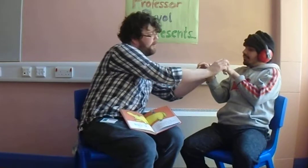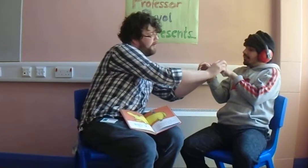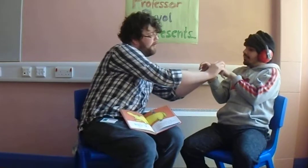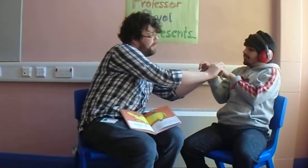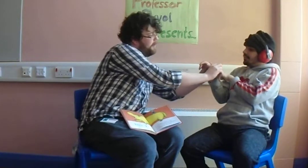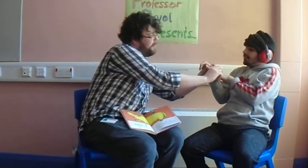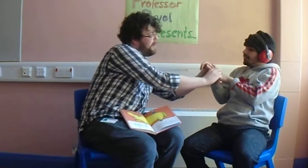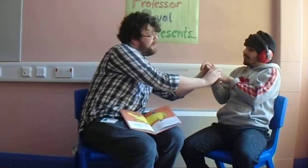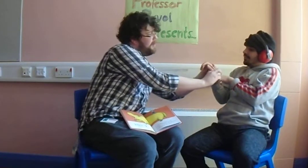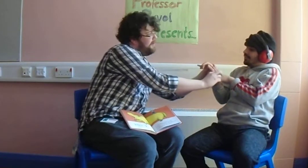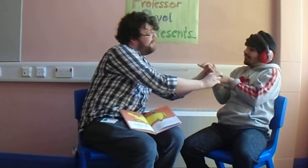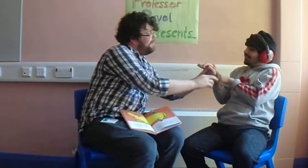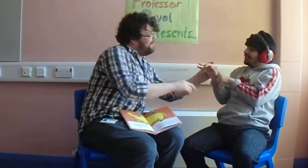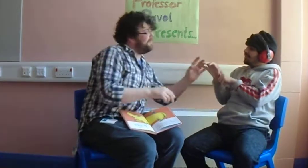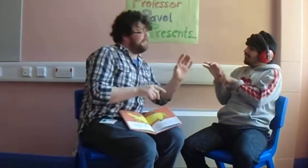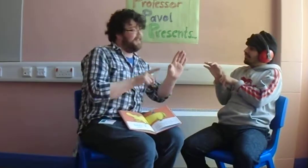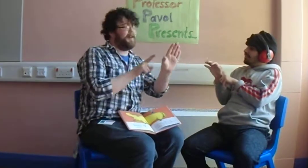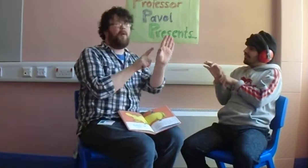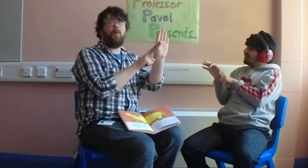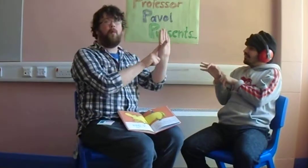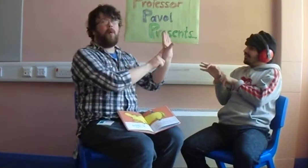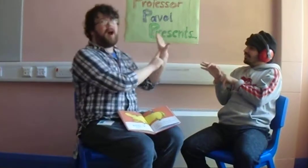there. That's it. Y.